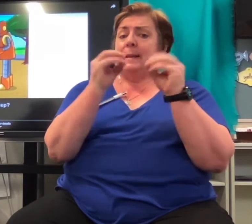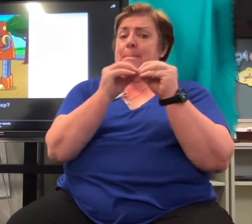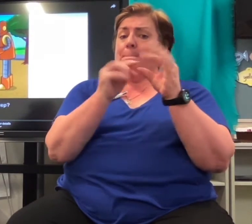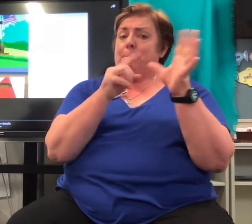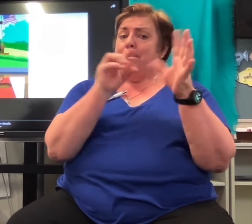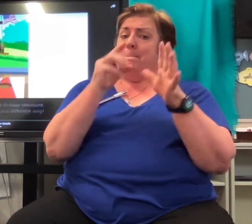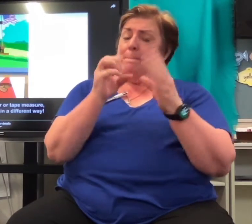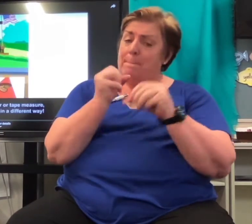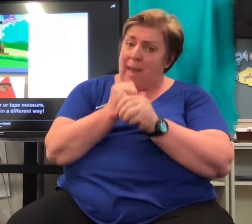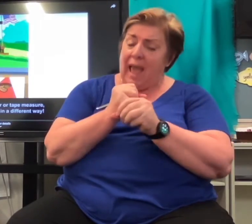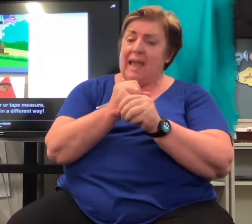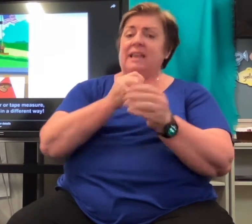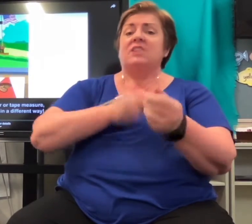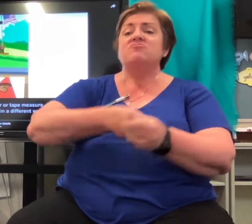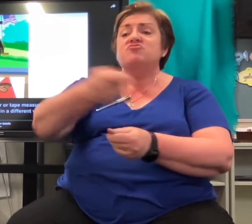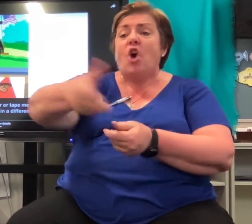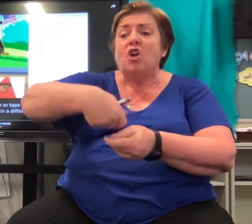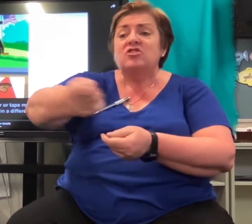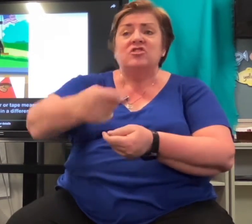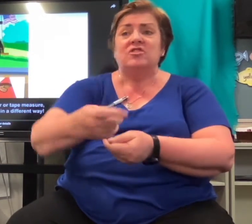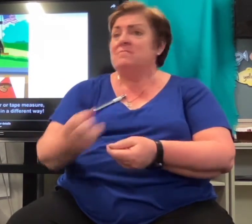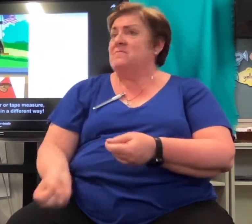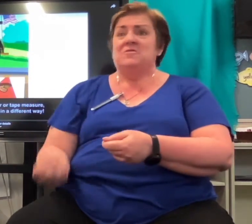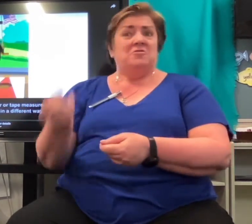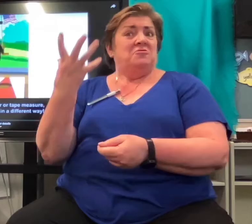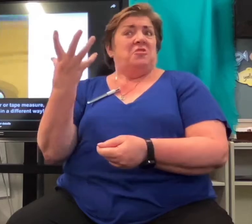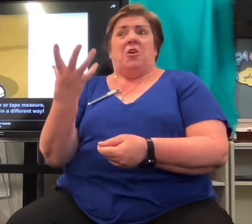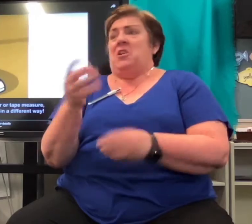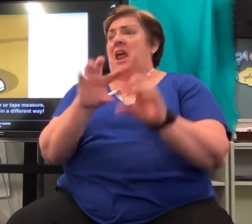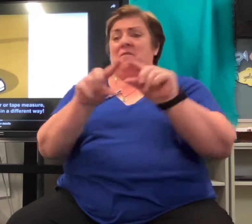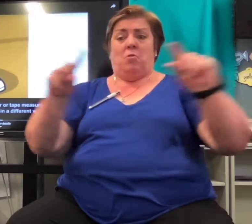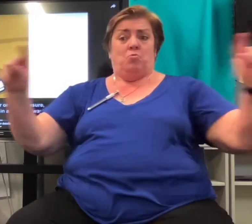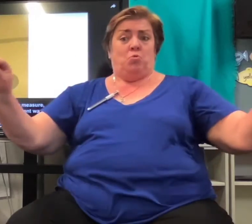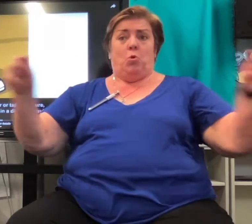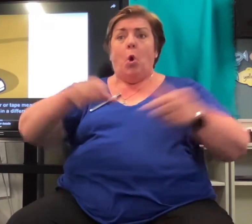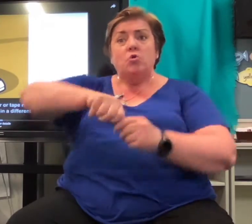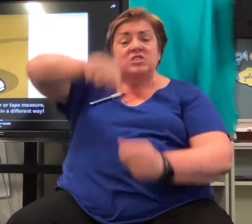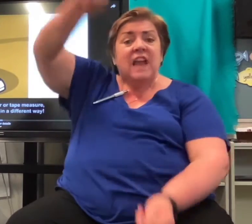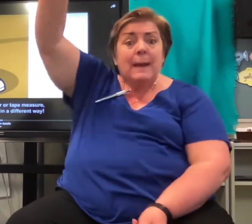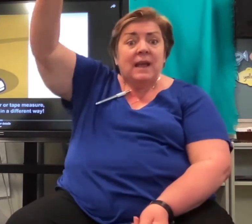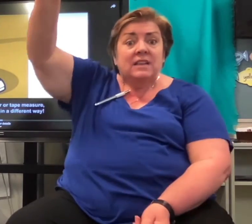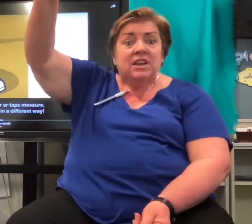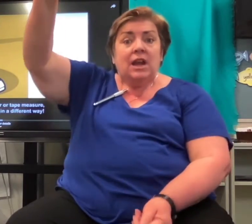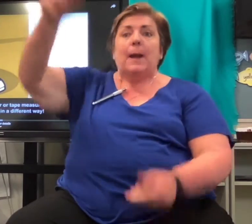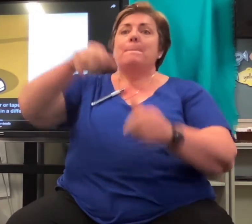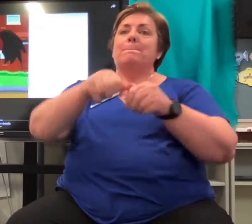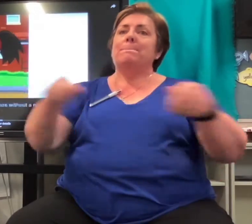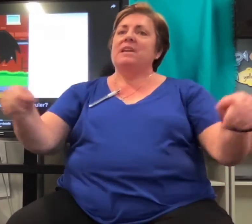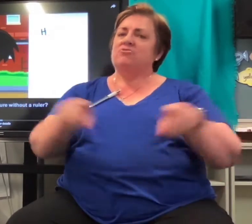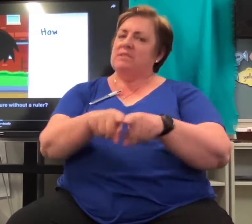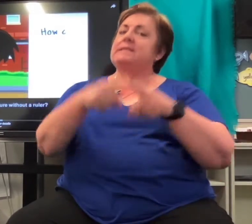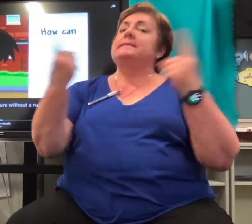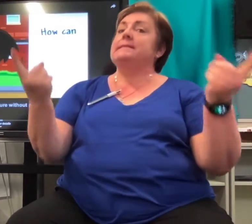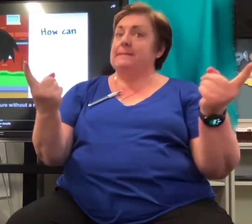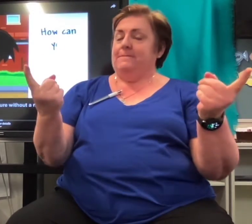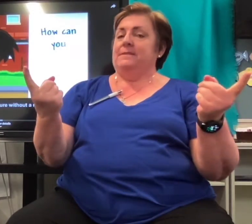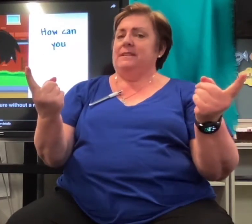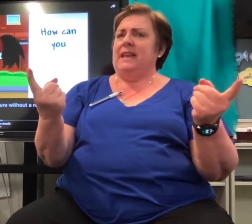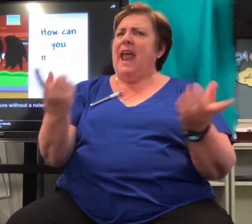I don't have a ruler or tape measure, so I'm measuring in a different way. How can you measure without a